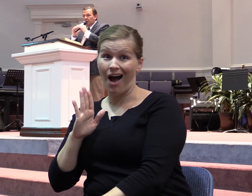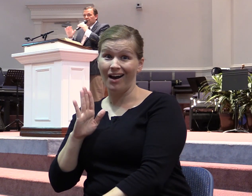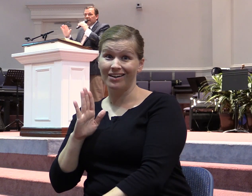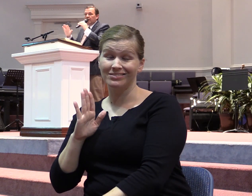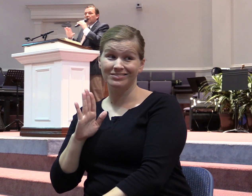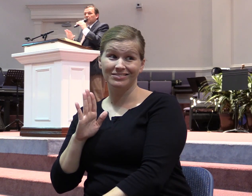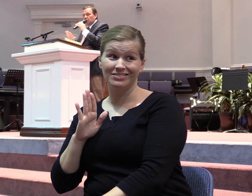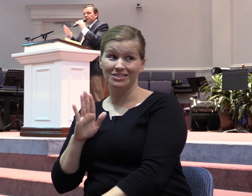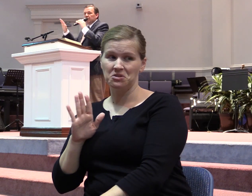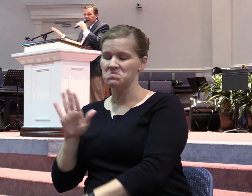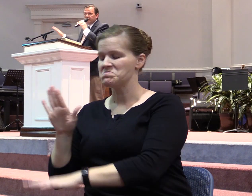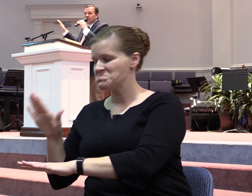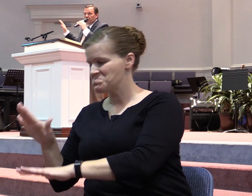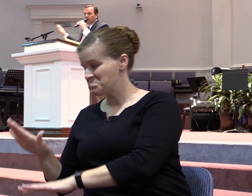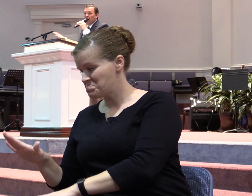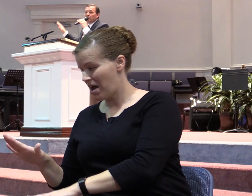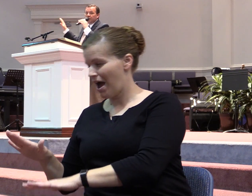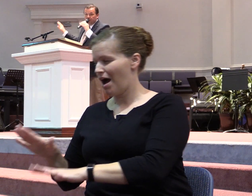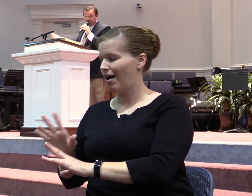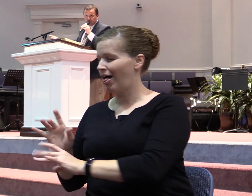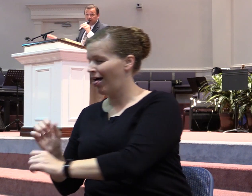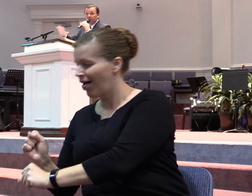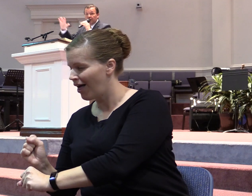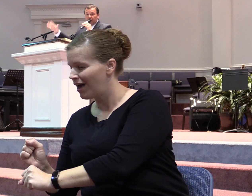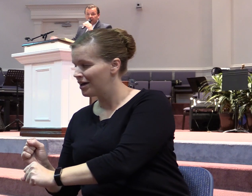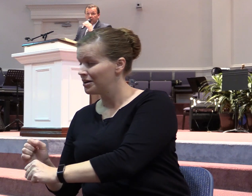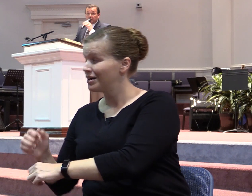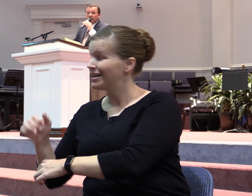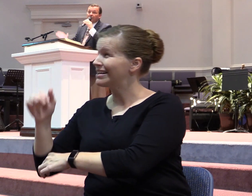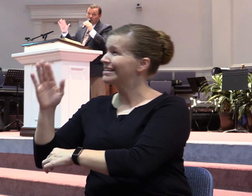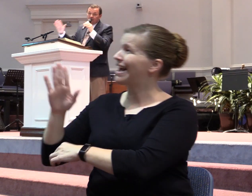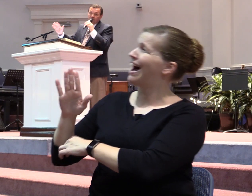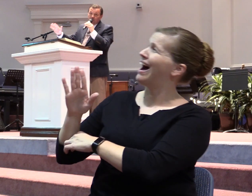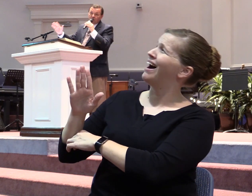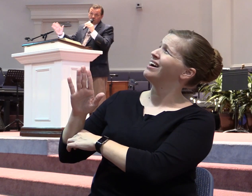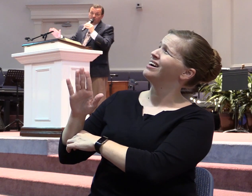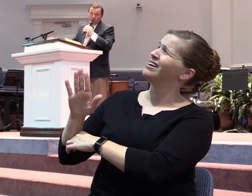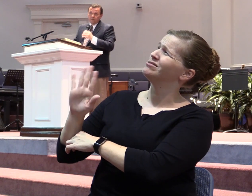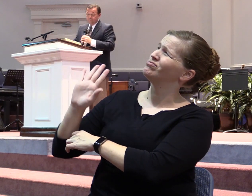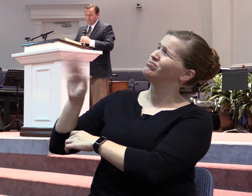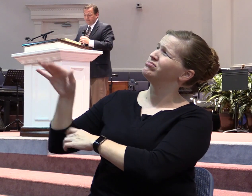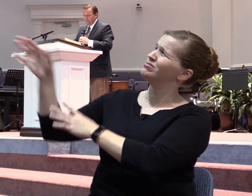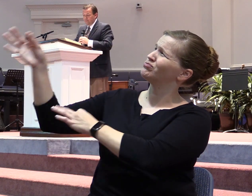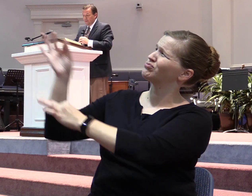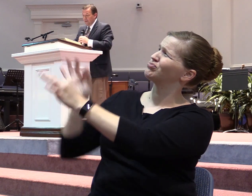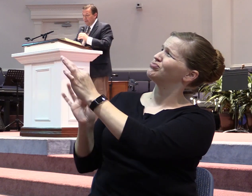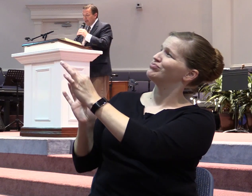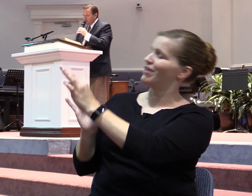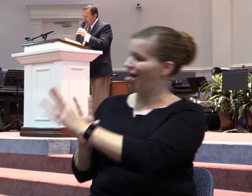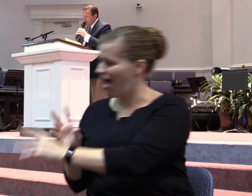you kind of replace your God with the big G with all that other stuff, you're in for much trouble. And James